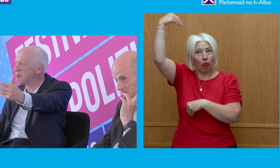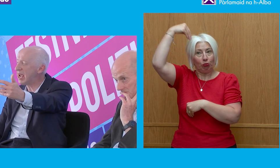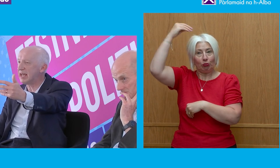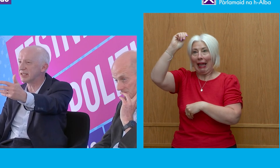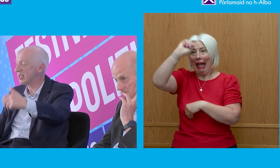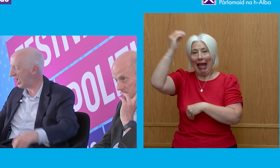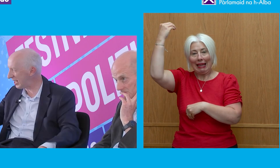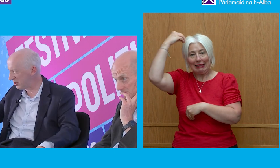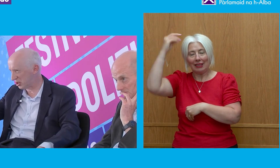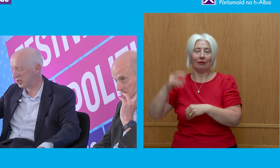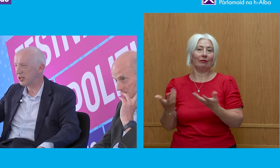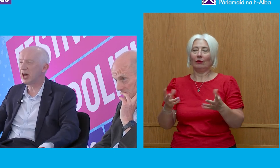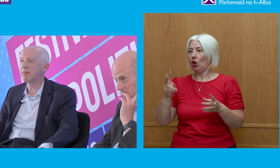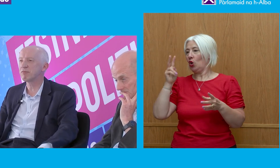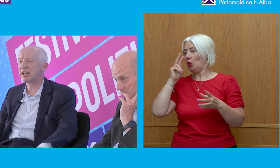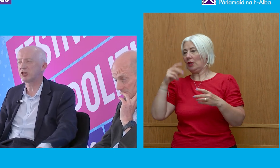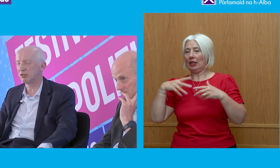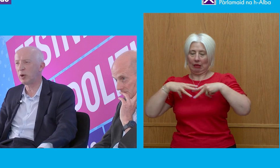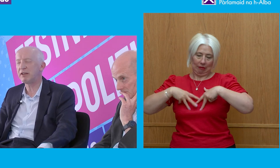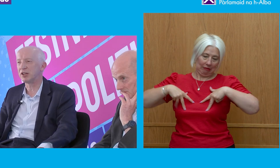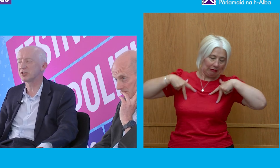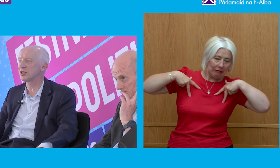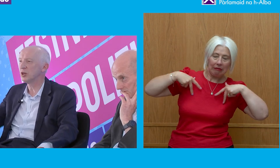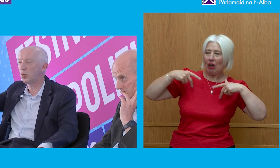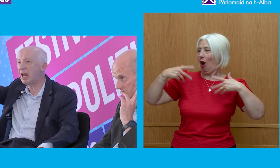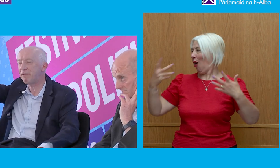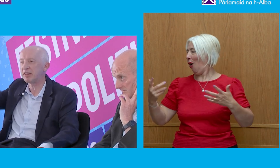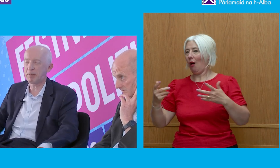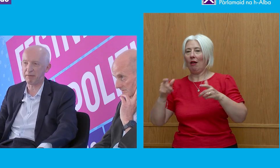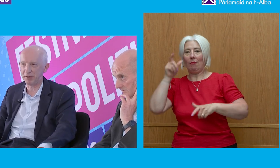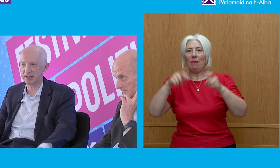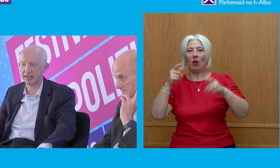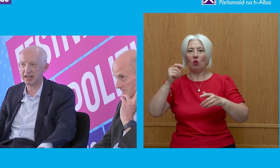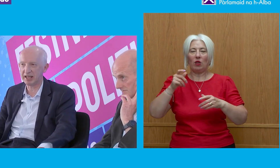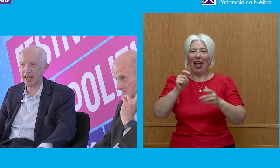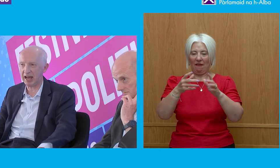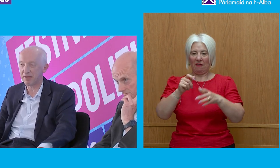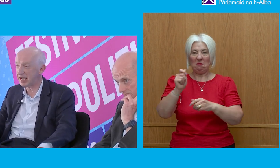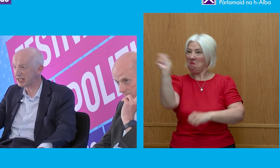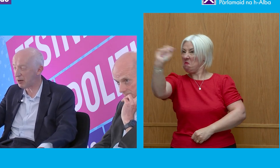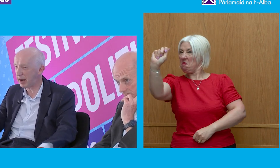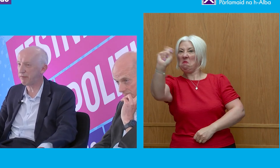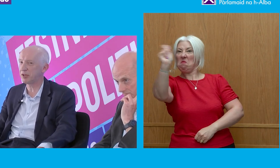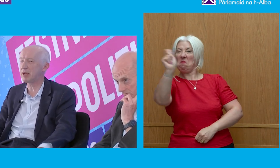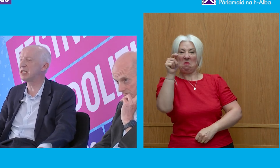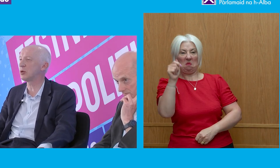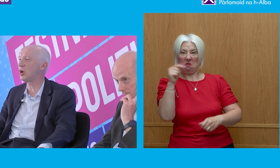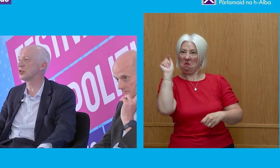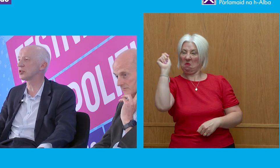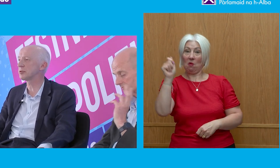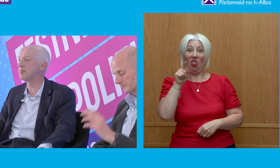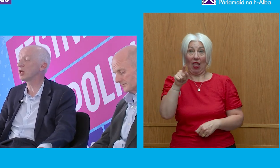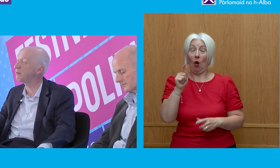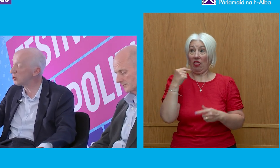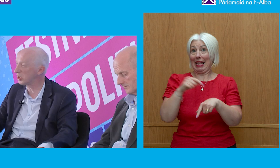saw Lord Mayors and radical weavers waving the pamphlets in the air. That's how powerful the media